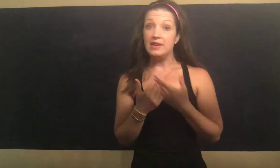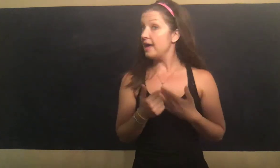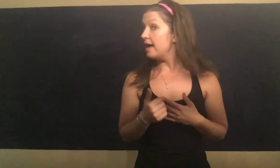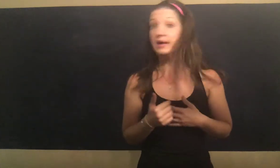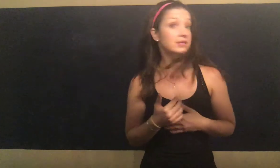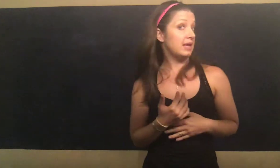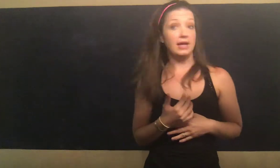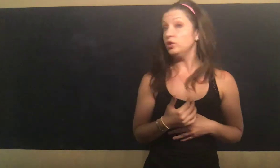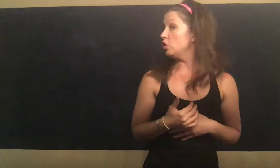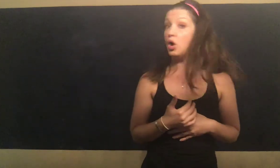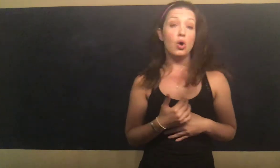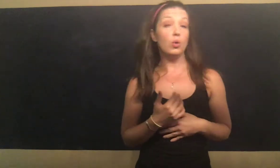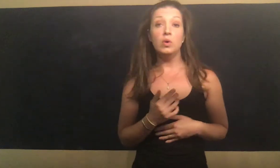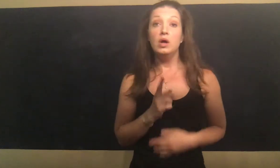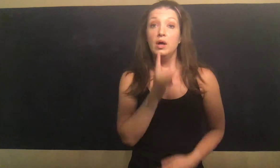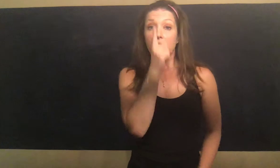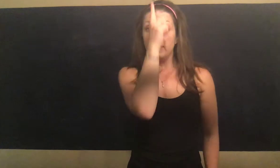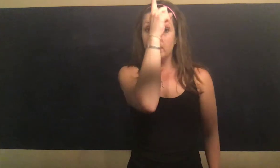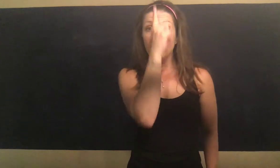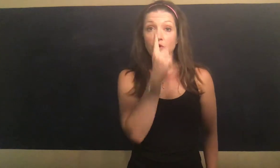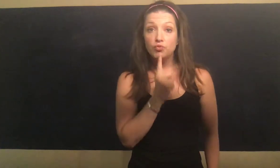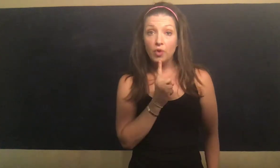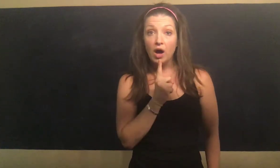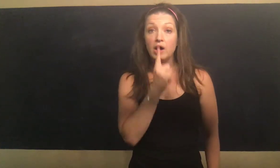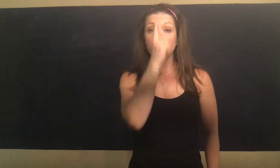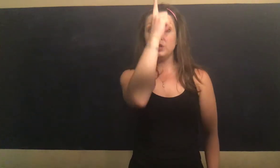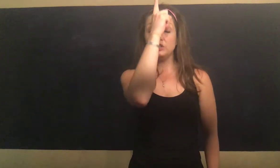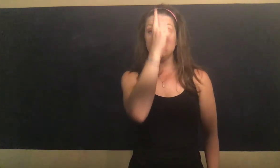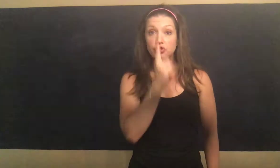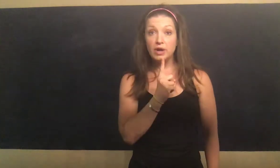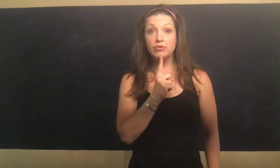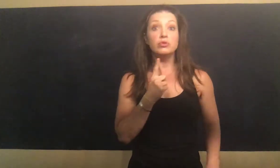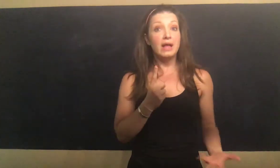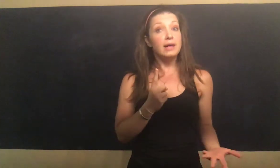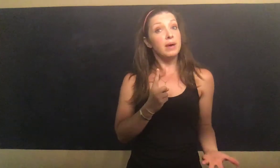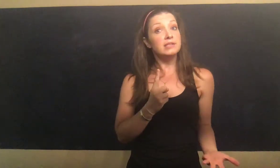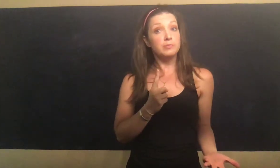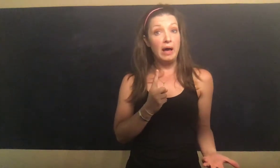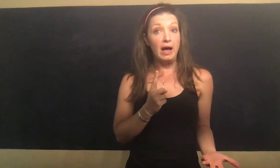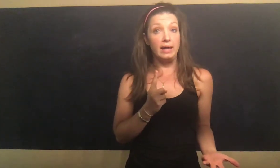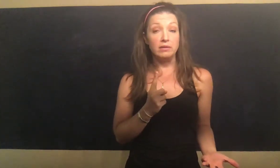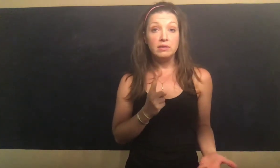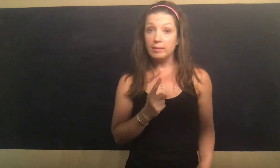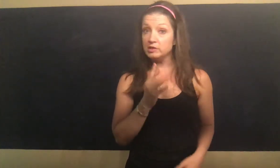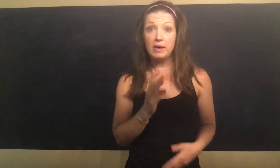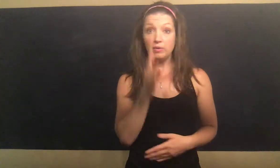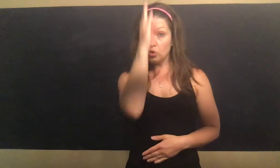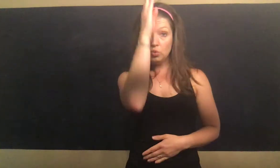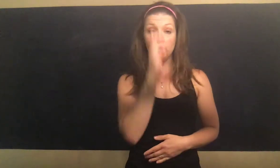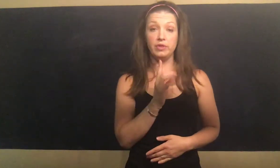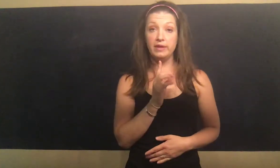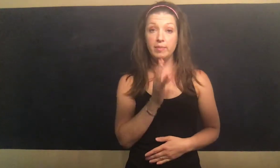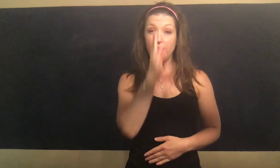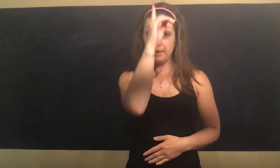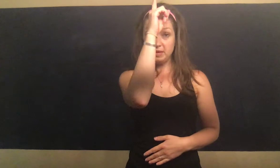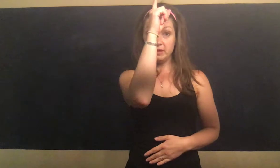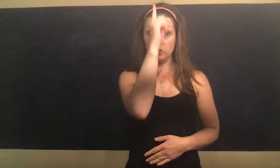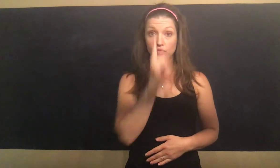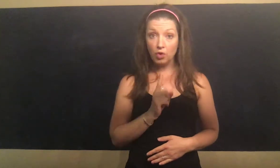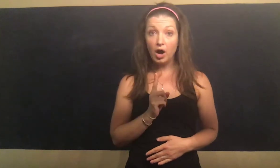neck, saying no. Think about a rod running straight through, like my spine, like my spinal cord. Think about that being like a rod